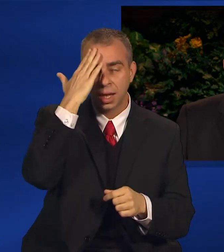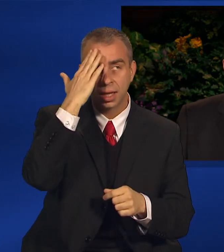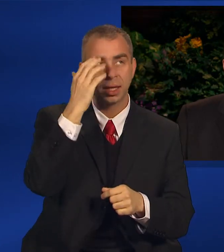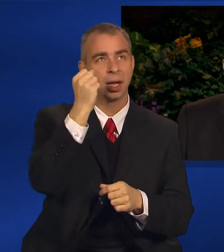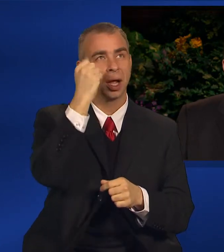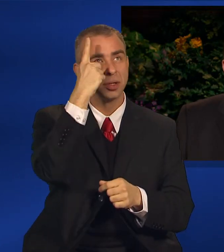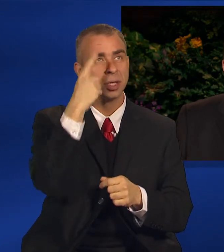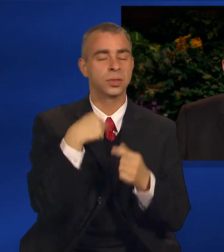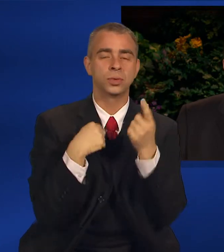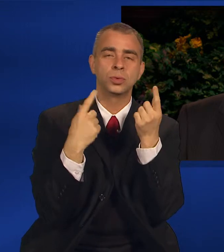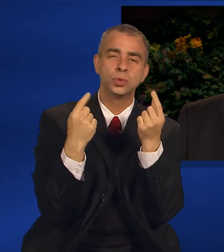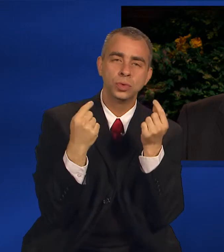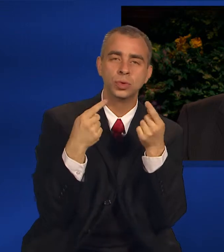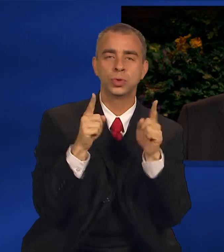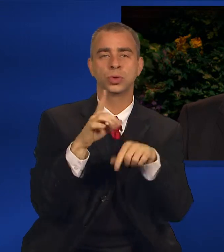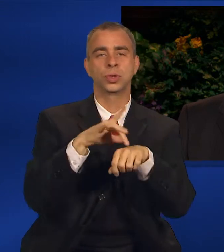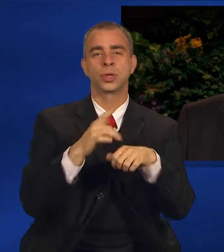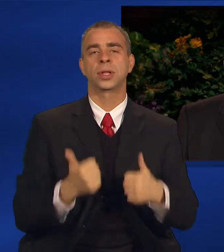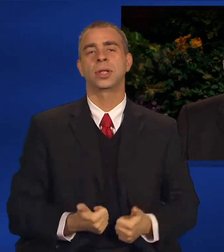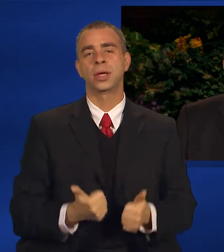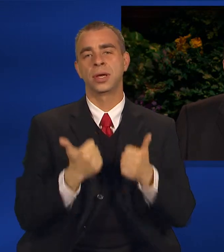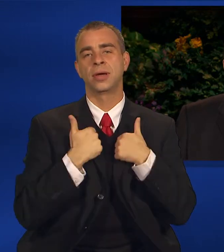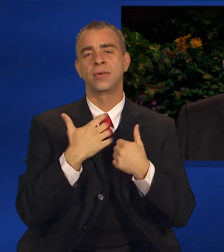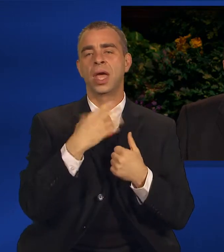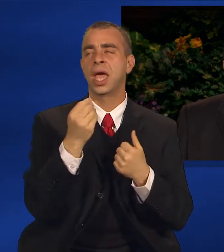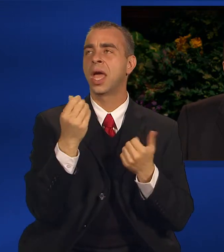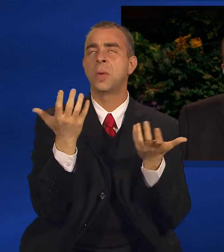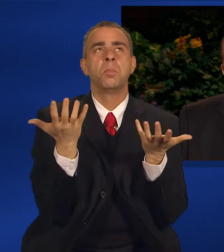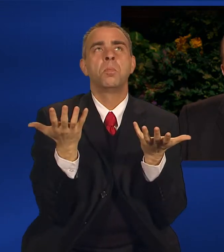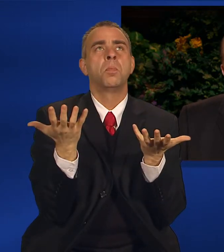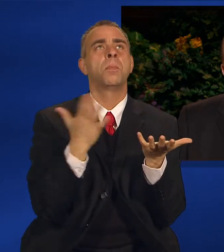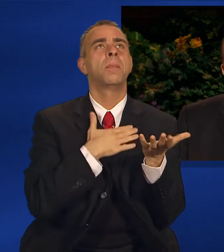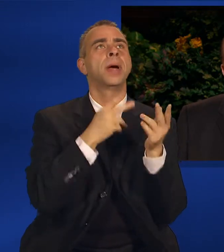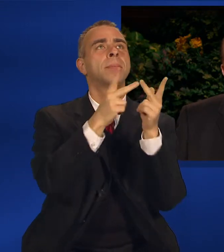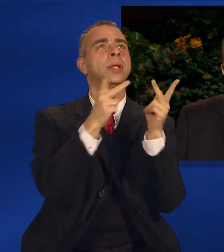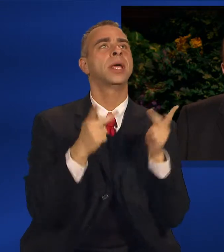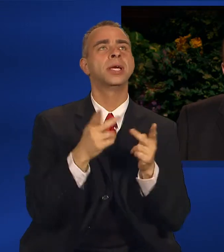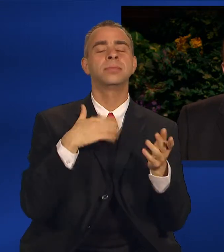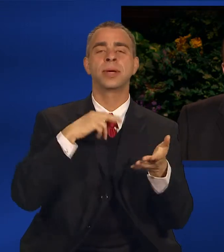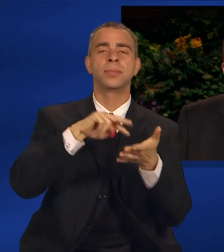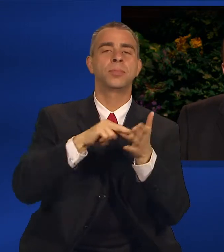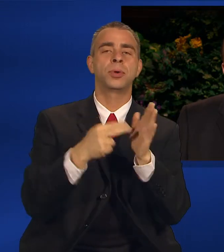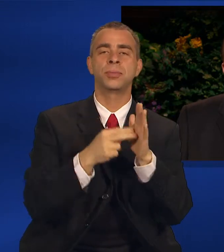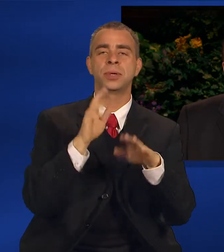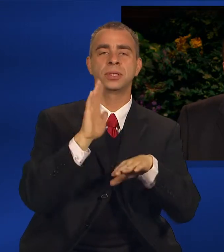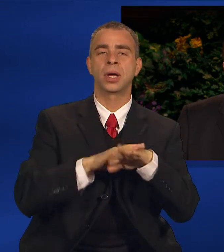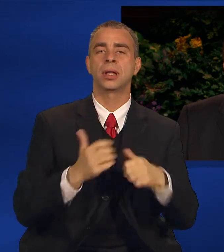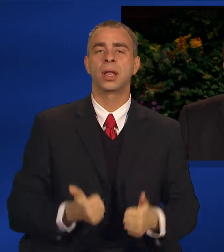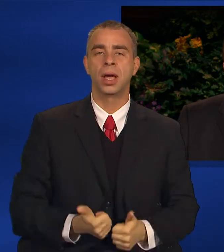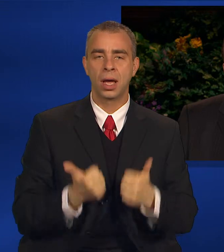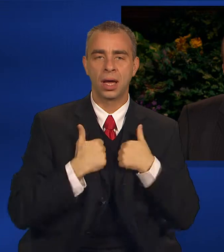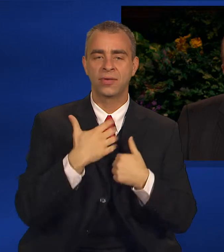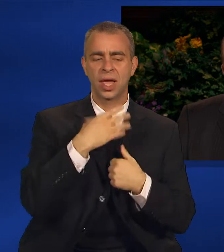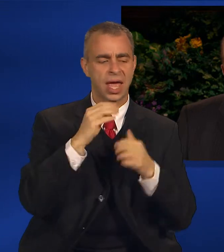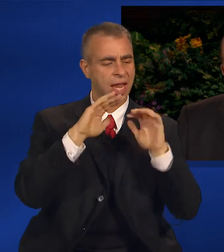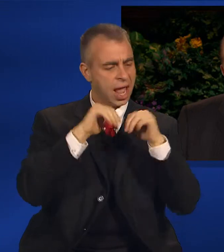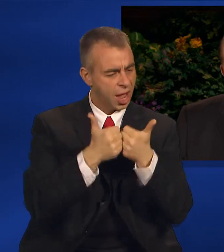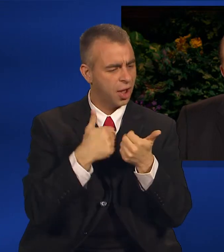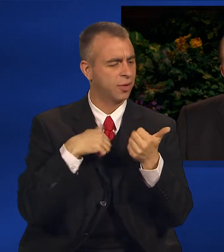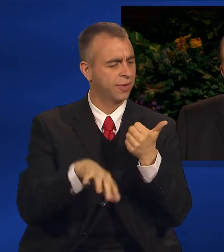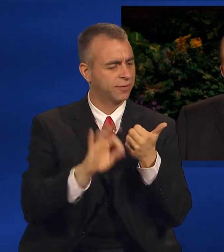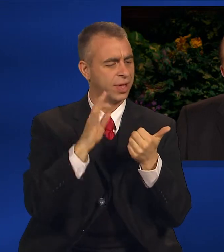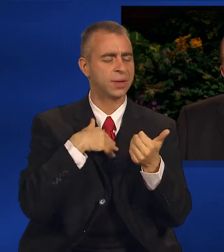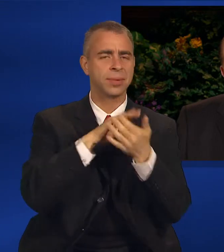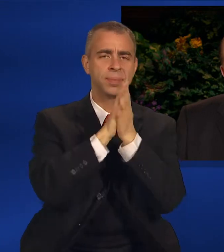existence and their place and purpose in it, as well as for the way to peace and happiness.